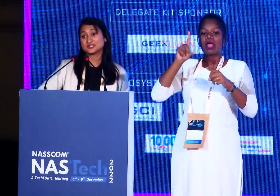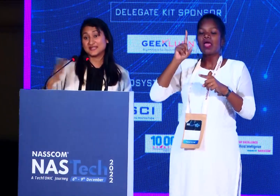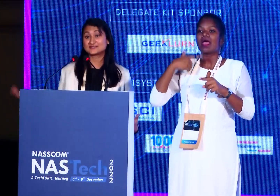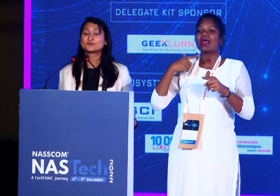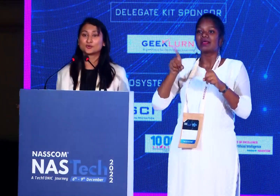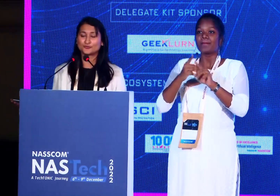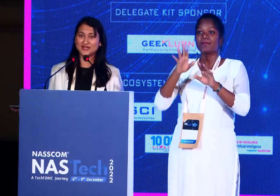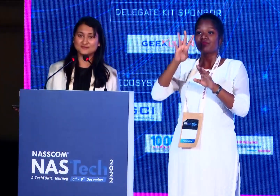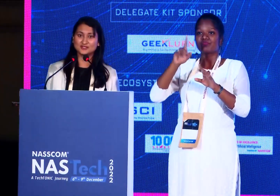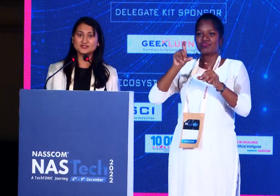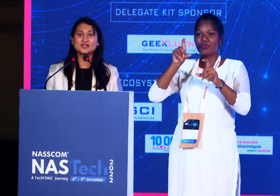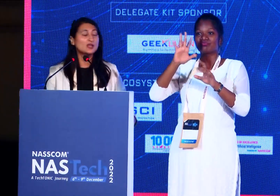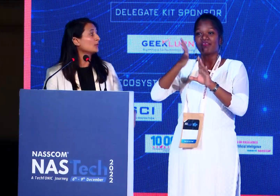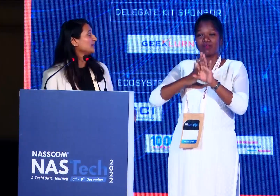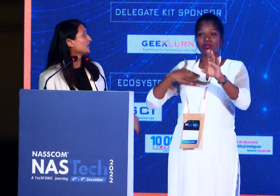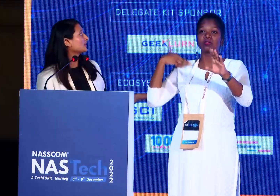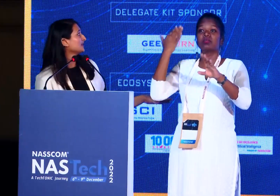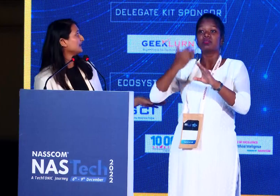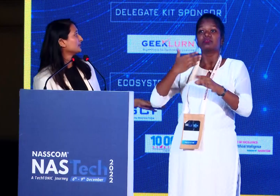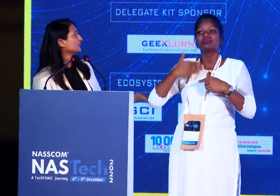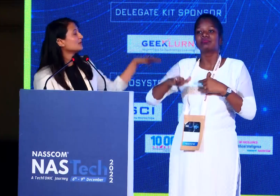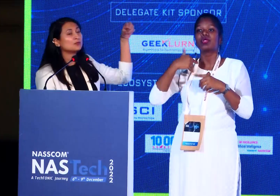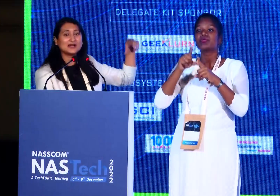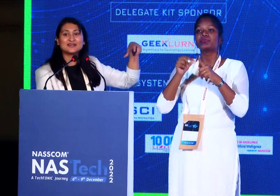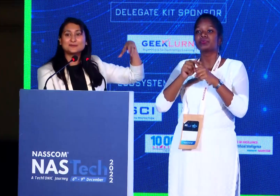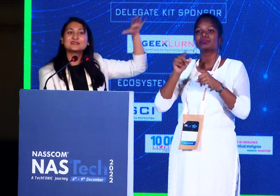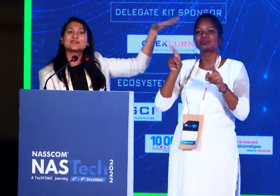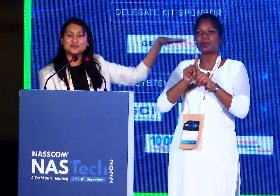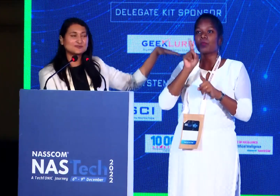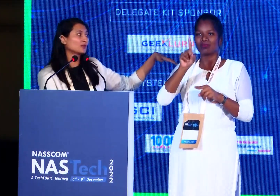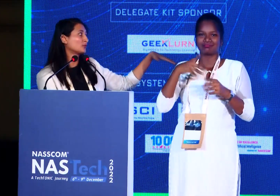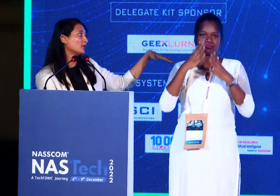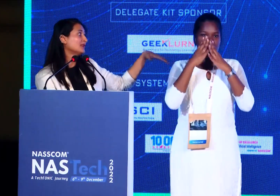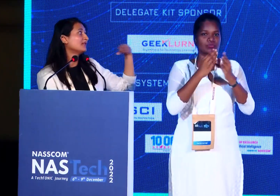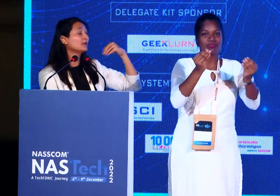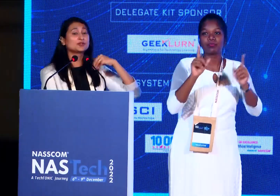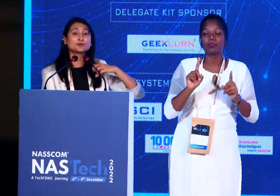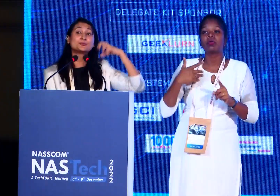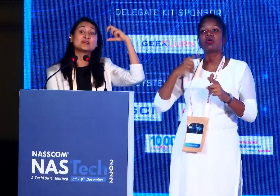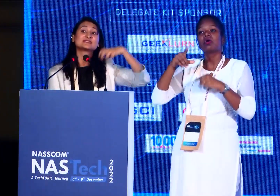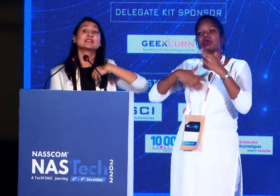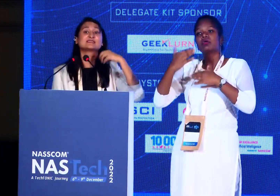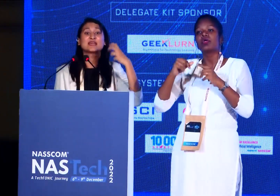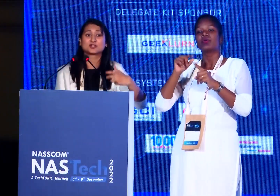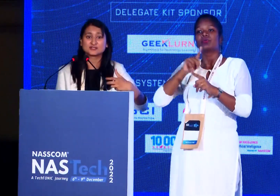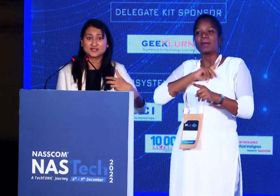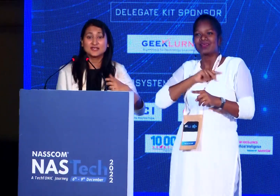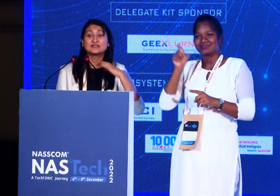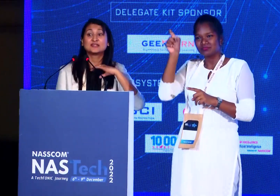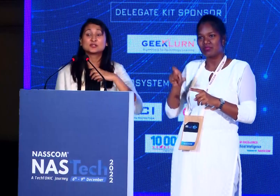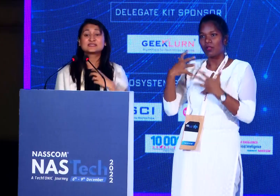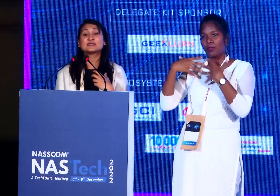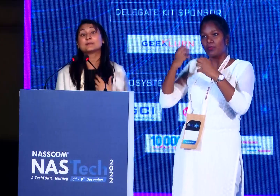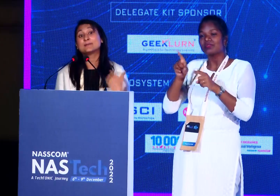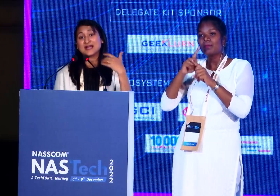collect over the next four to five years, we not only do one treatment that fits for all, we want to do personalized diagnostic